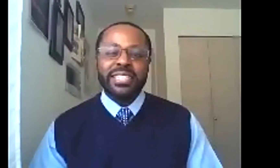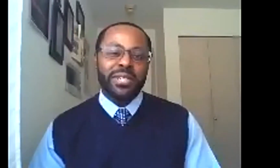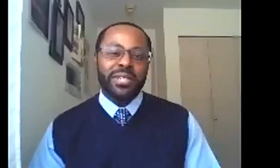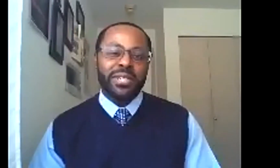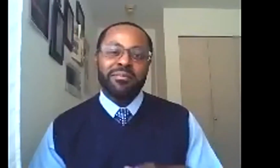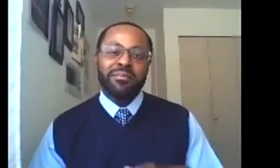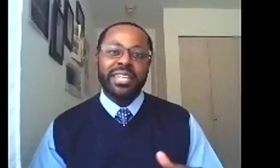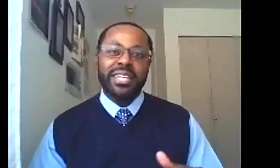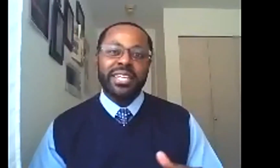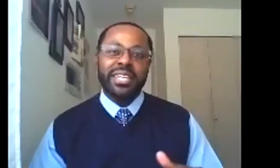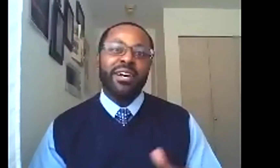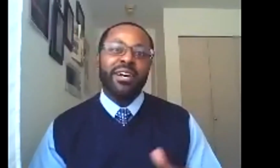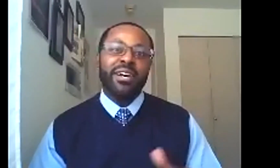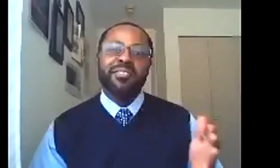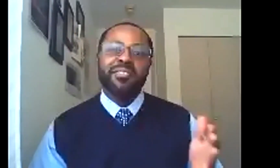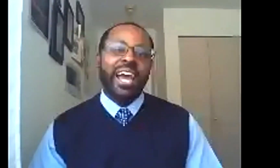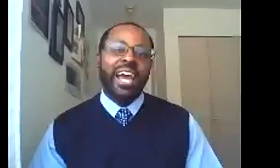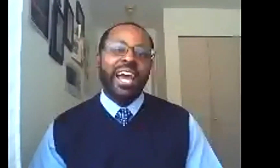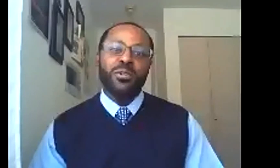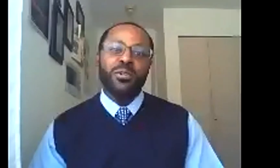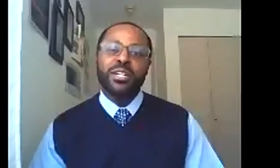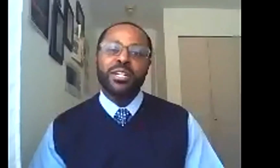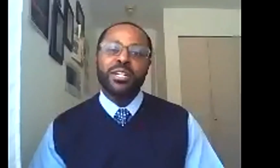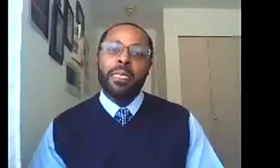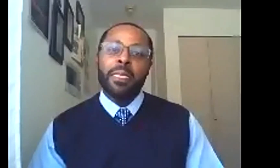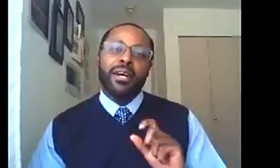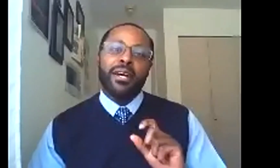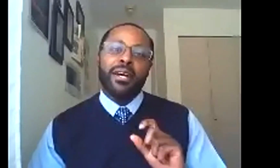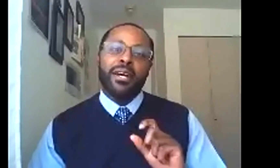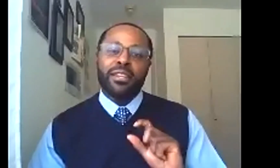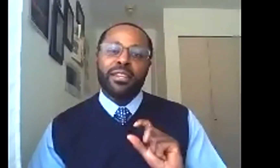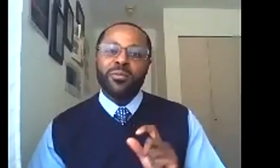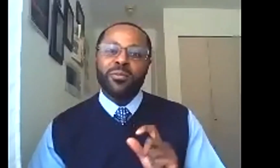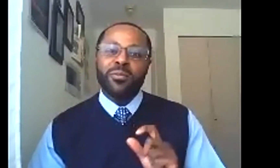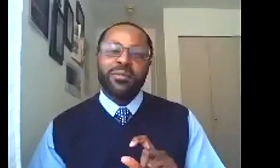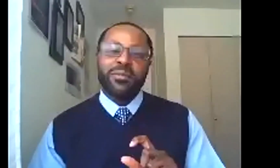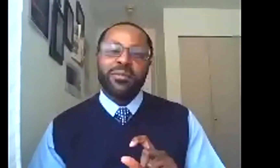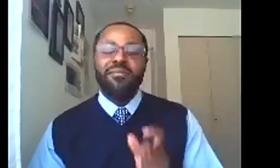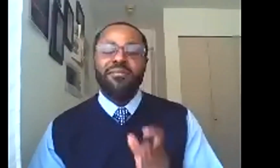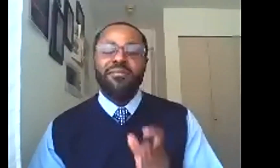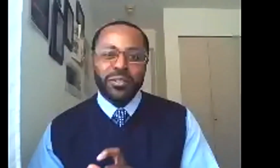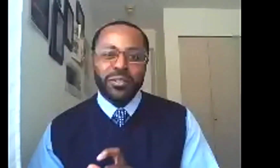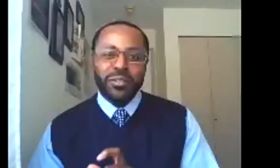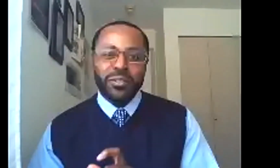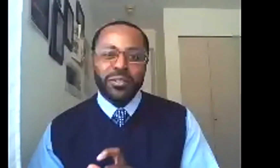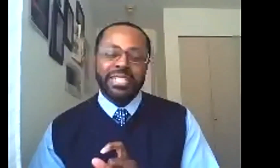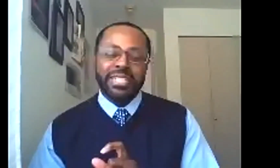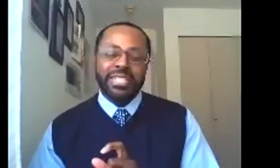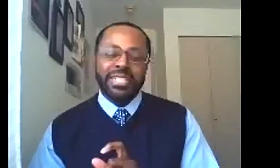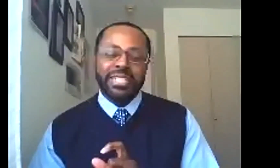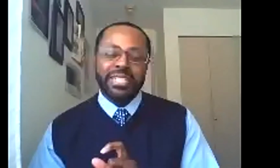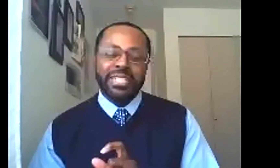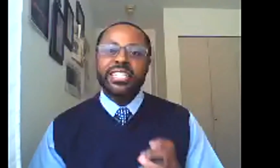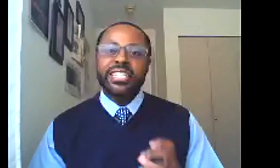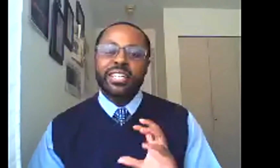policing, and when I say modern, I'm thinking about really after the civil war, uh, there's a way in which that history of policing,